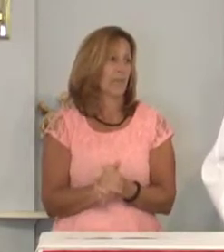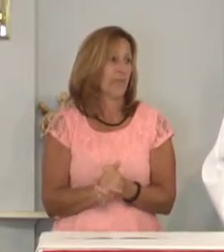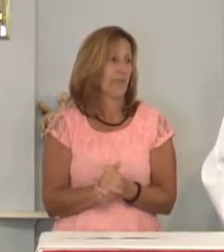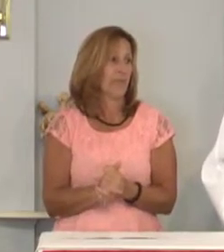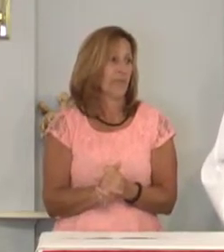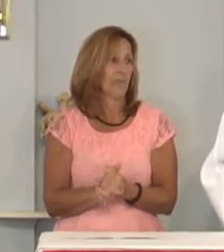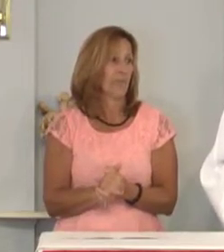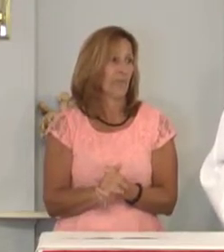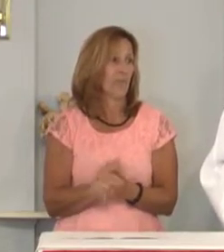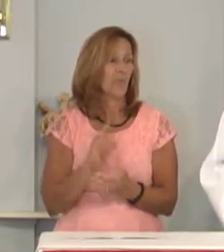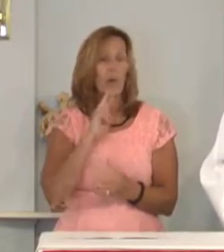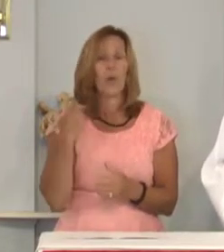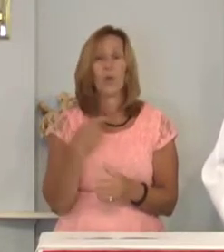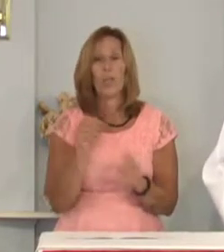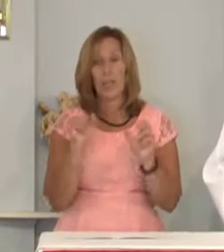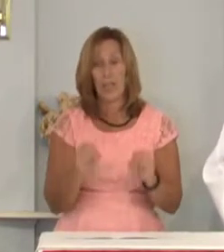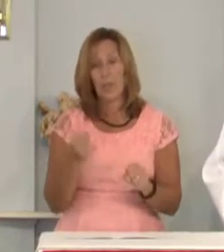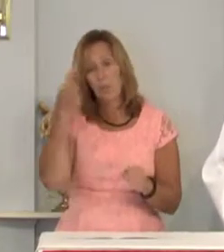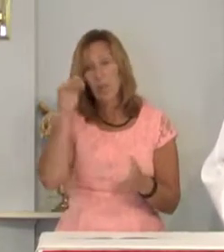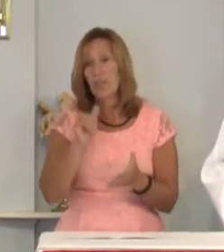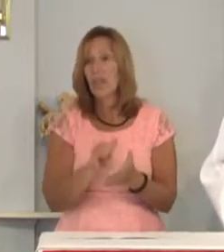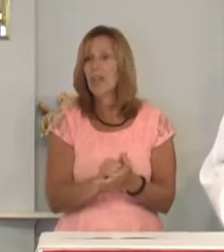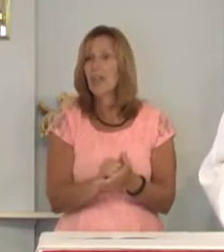are we capable of that?